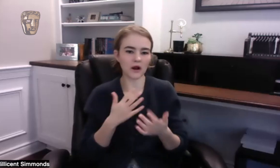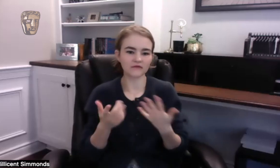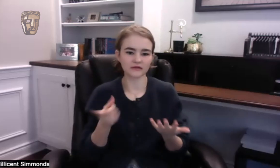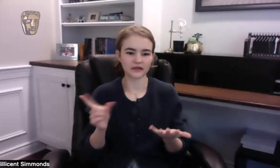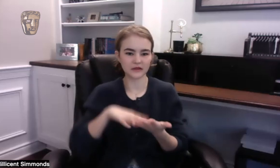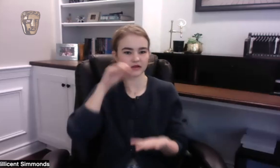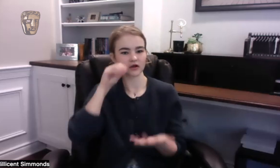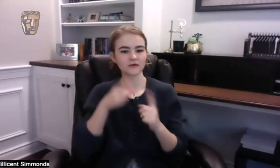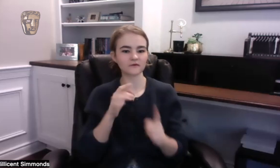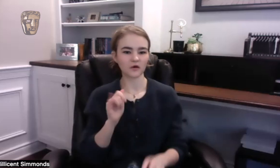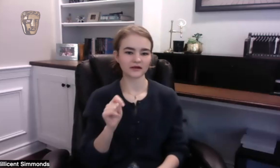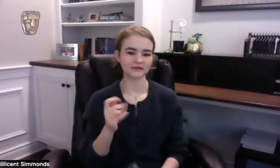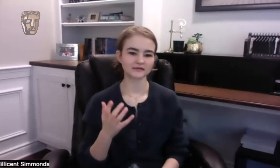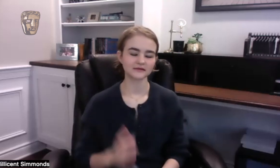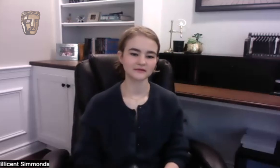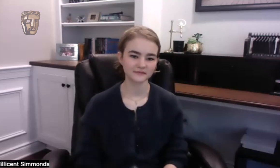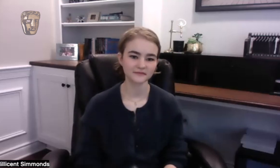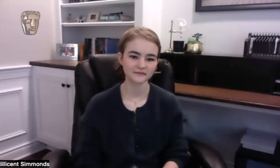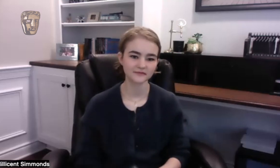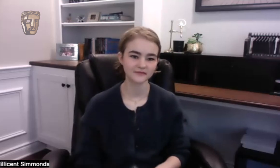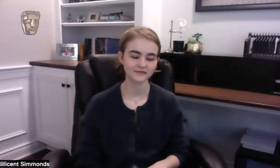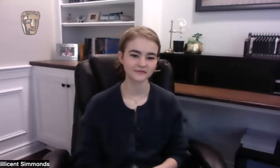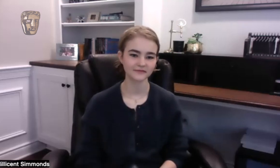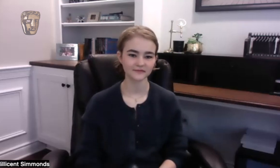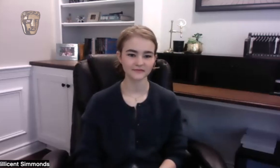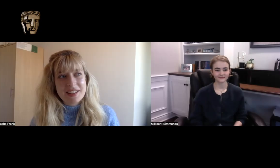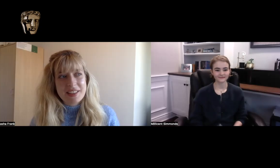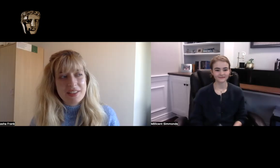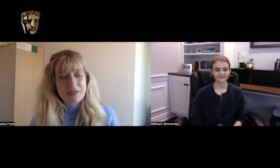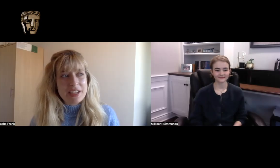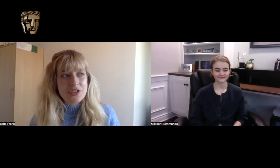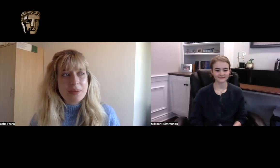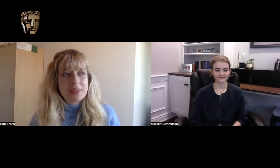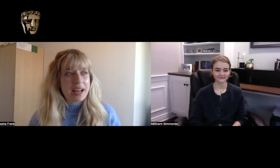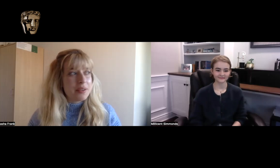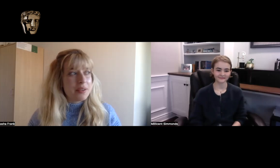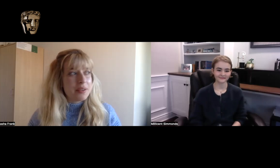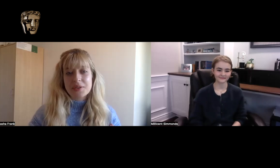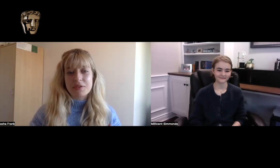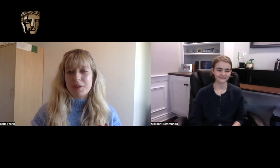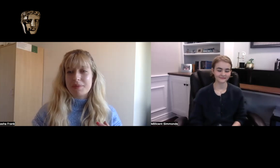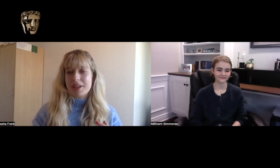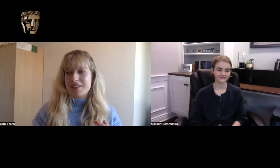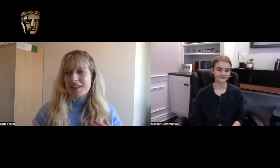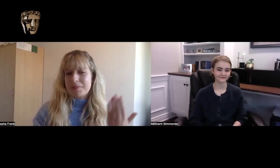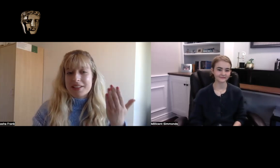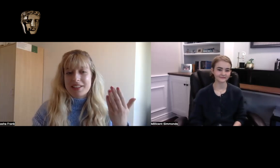whatever they take from it you know whatever they learn from it. The relationship sound has to a film it's it's basically